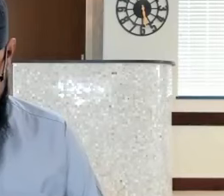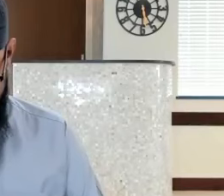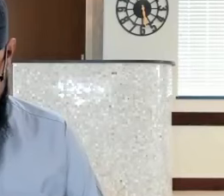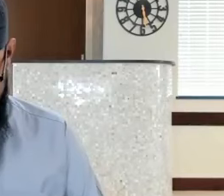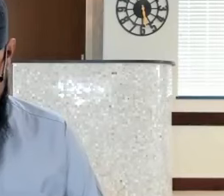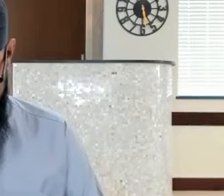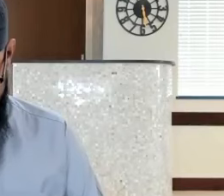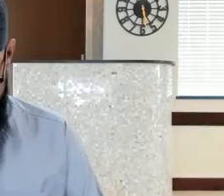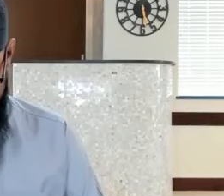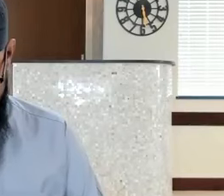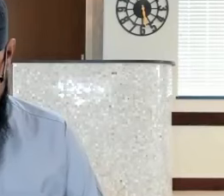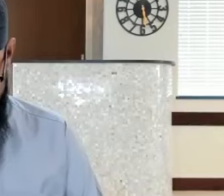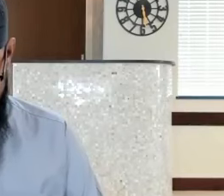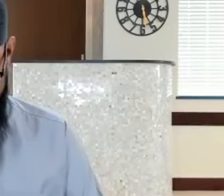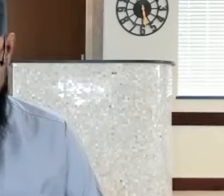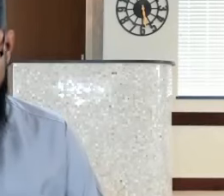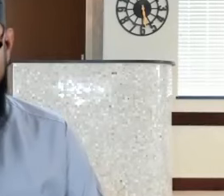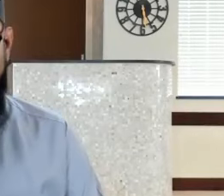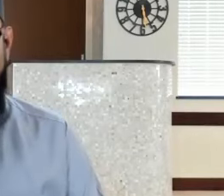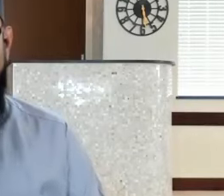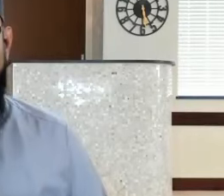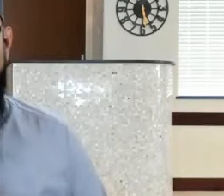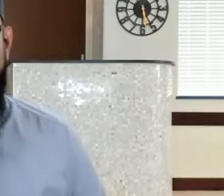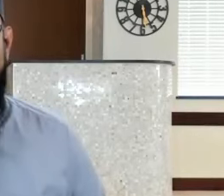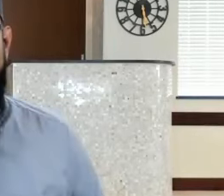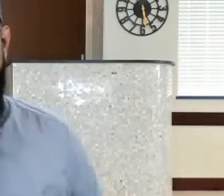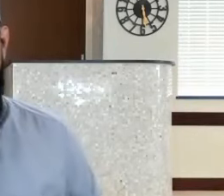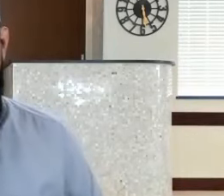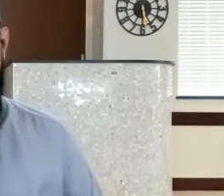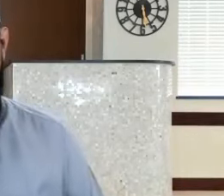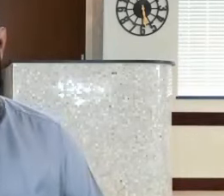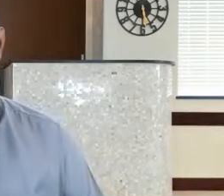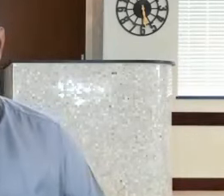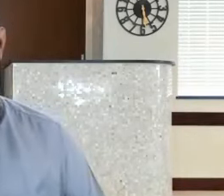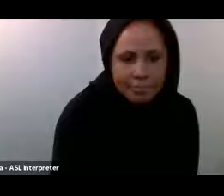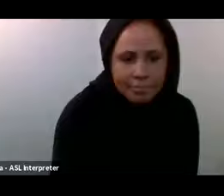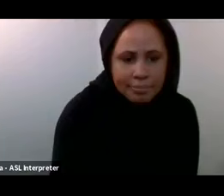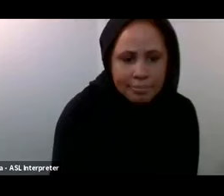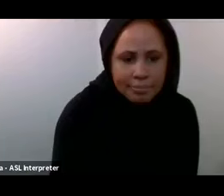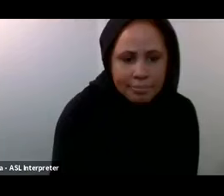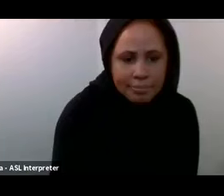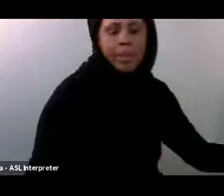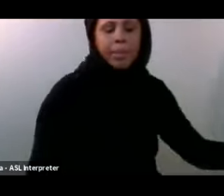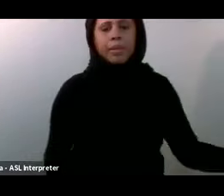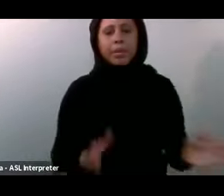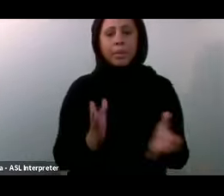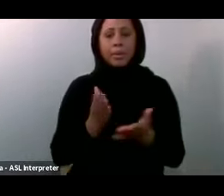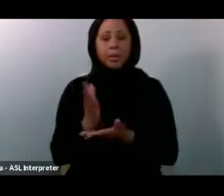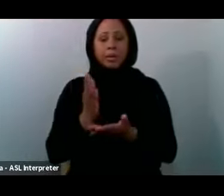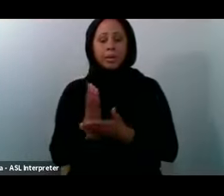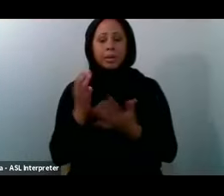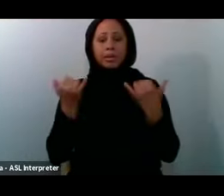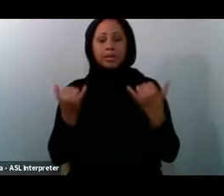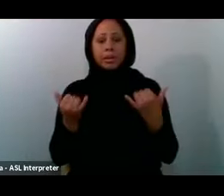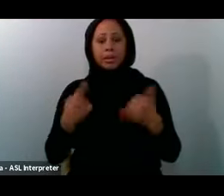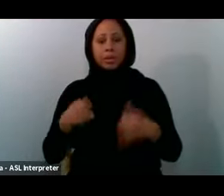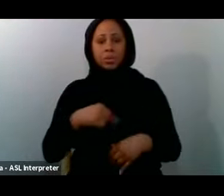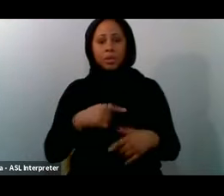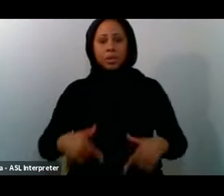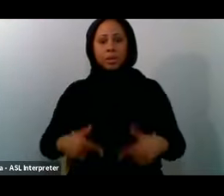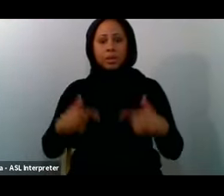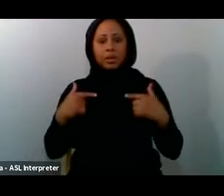All right, we are live. We're just going to give everyone a couple of minutes